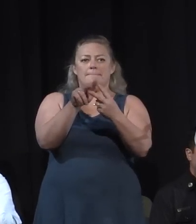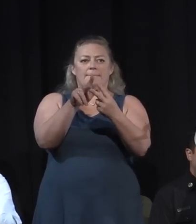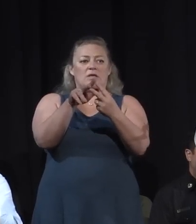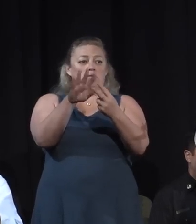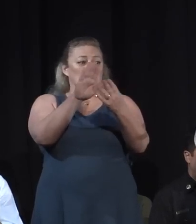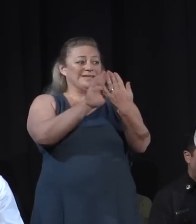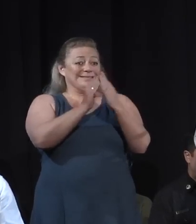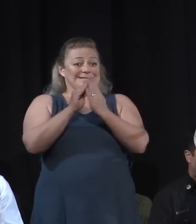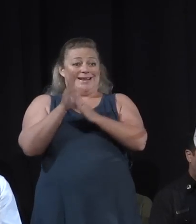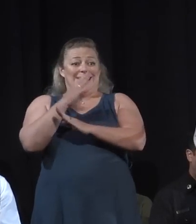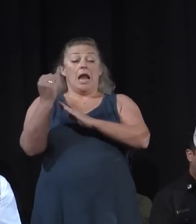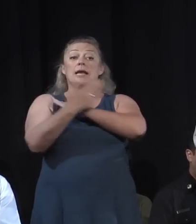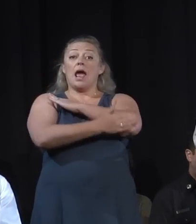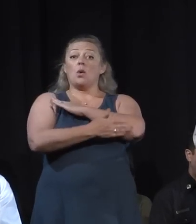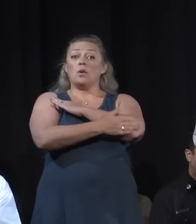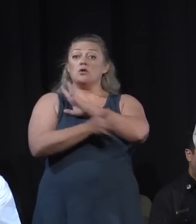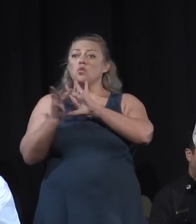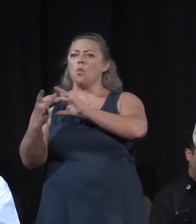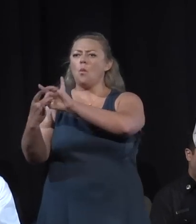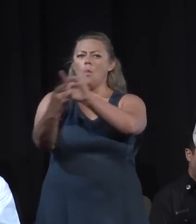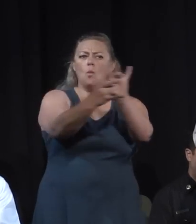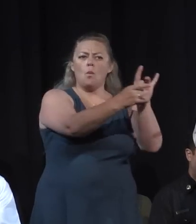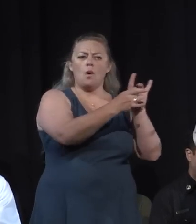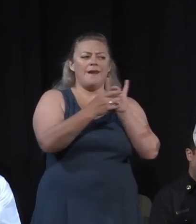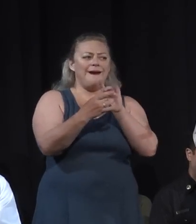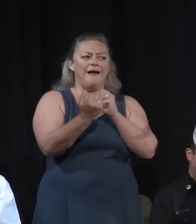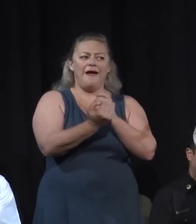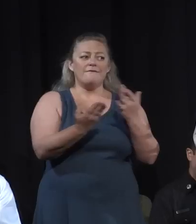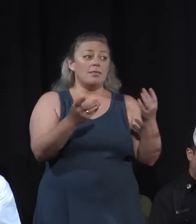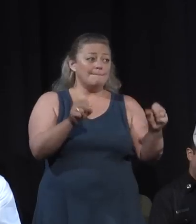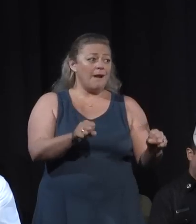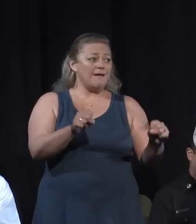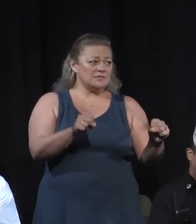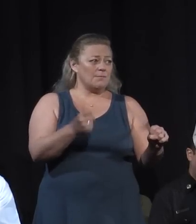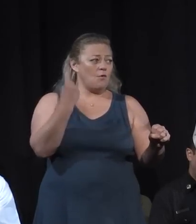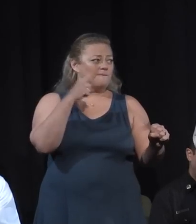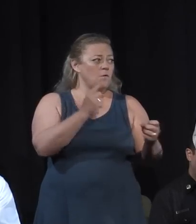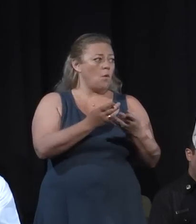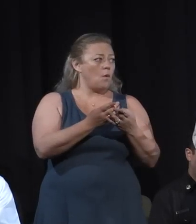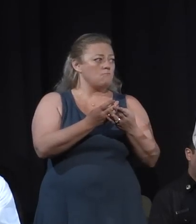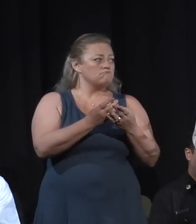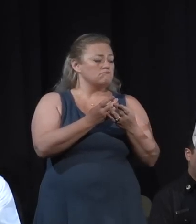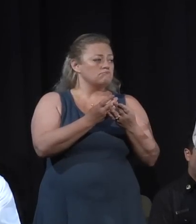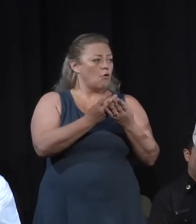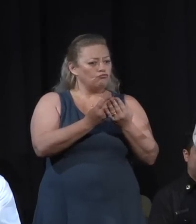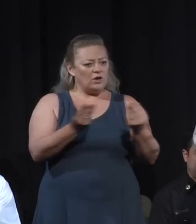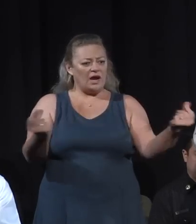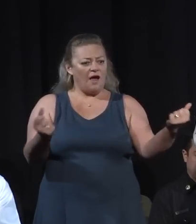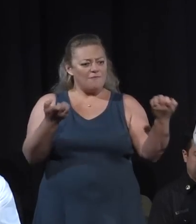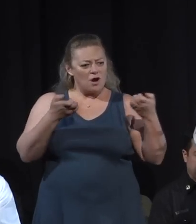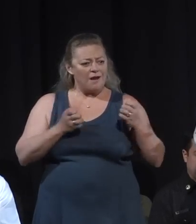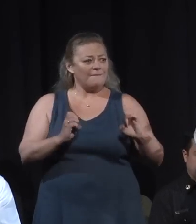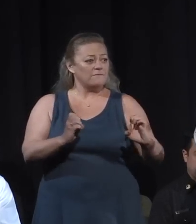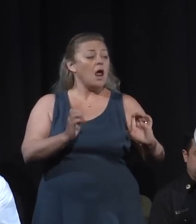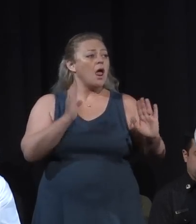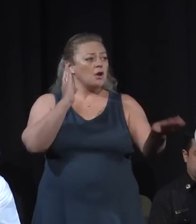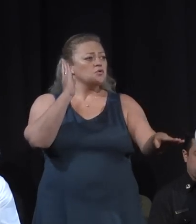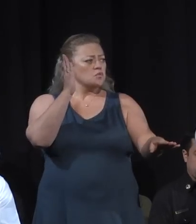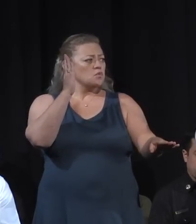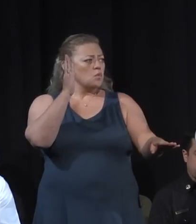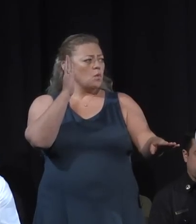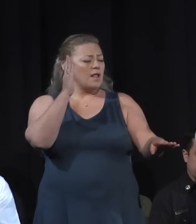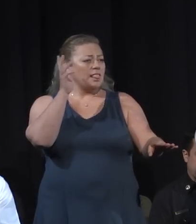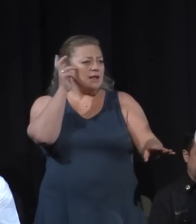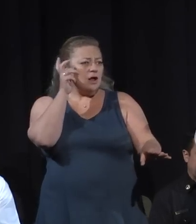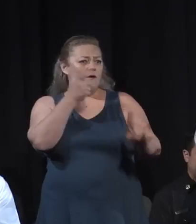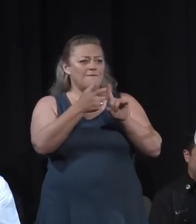to coordinate everything that we possibly can in terms of the recovery effort. And you're going to hear from some of the experts after Matt and